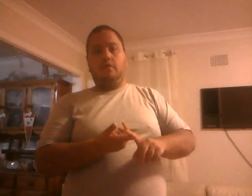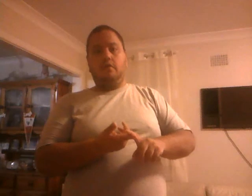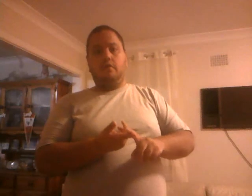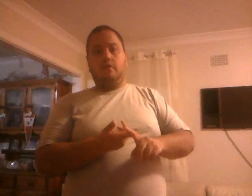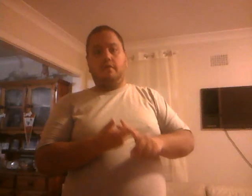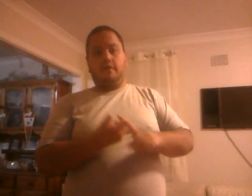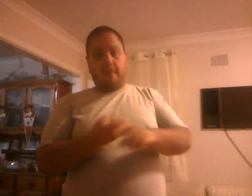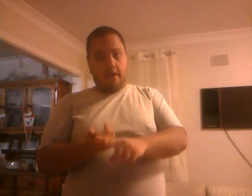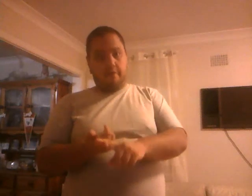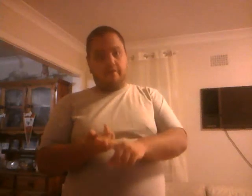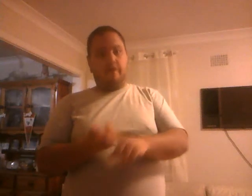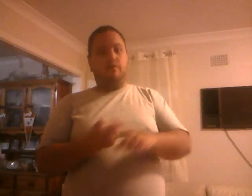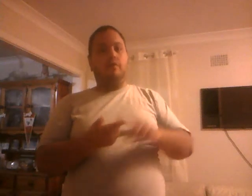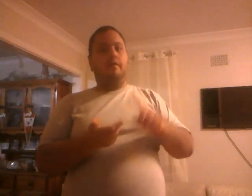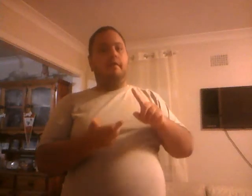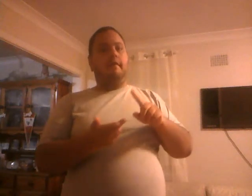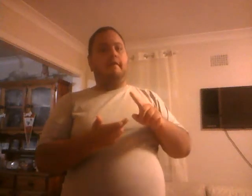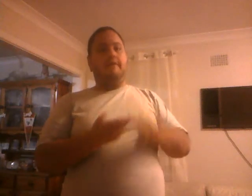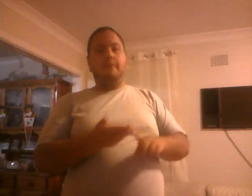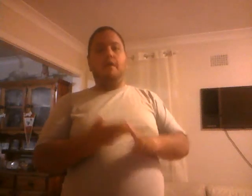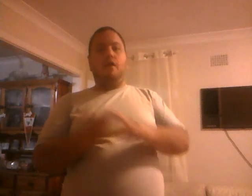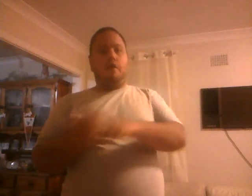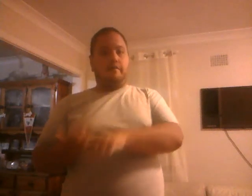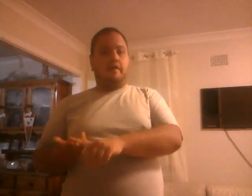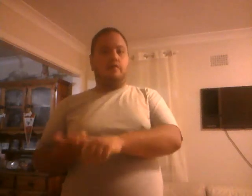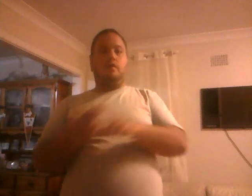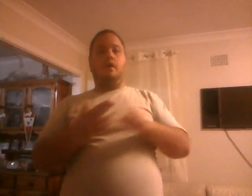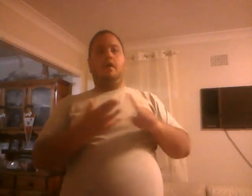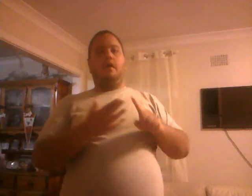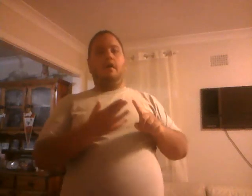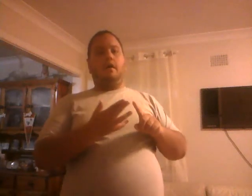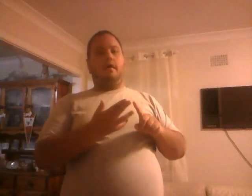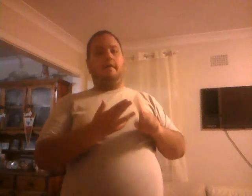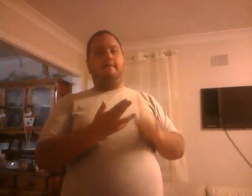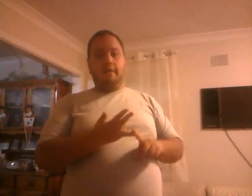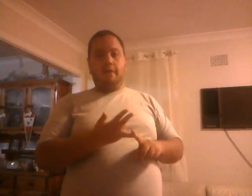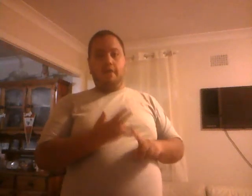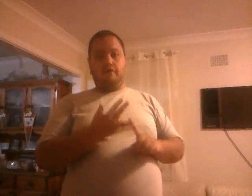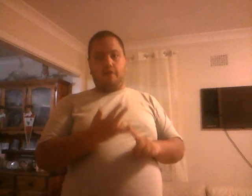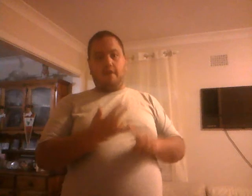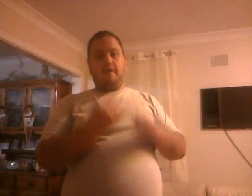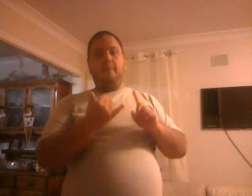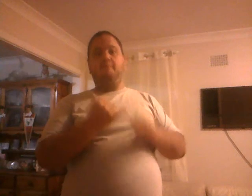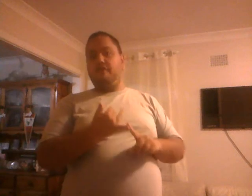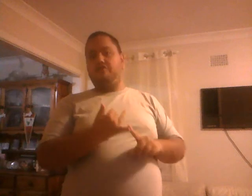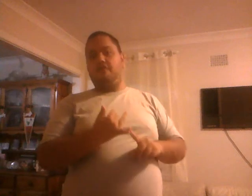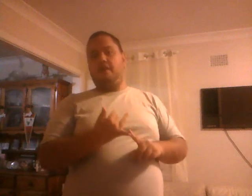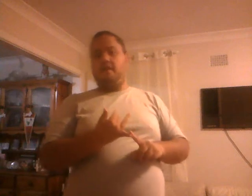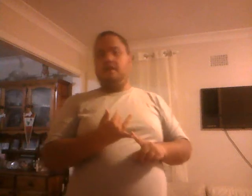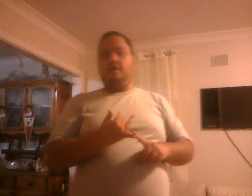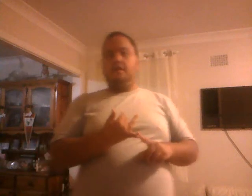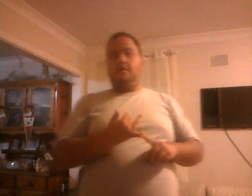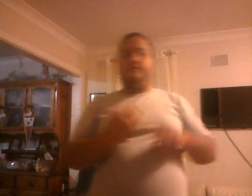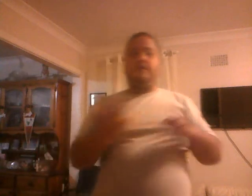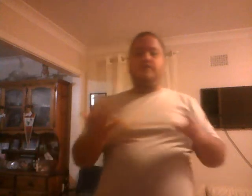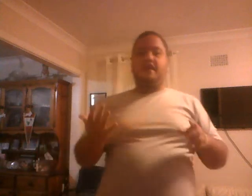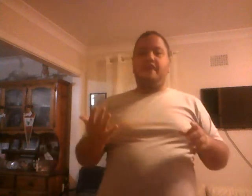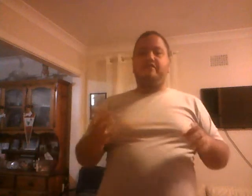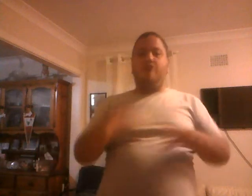homosexual, female homosexual female straight and male straight, which virtually covers